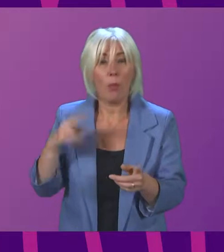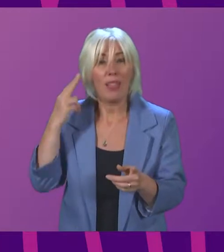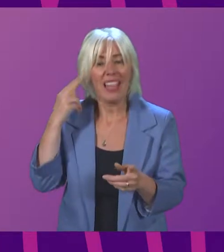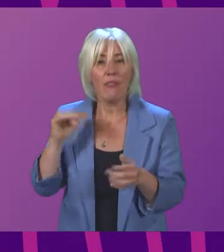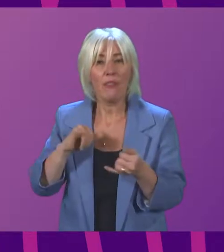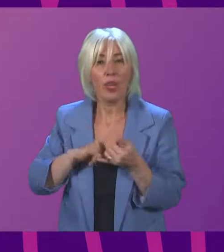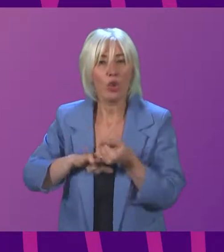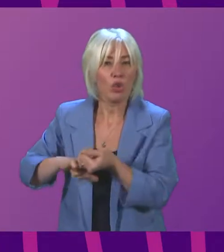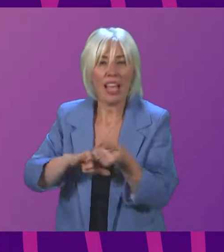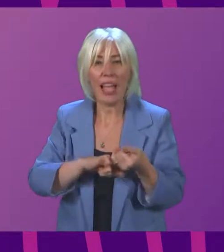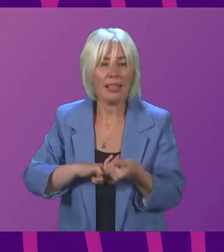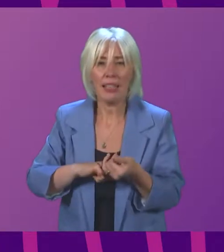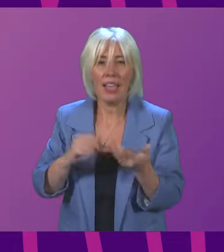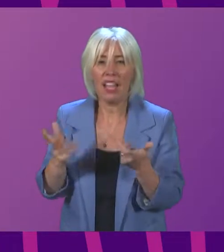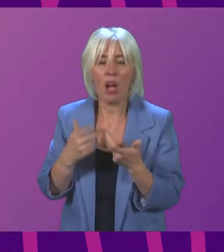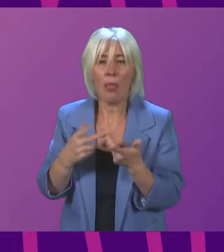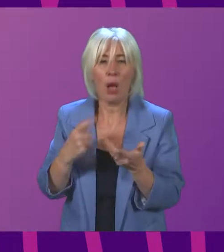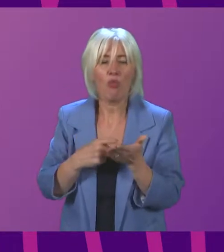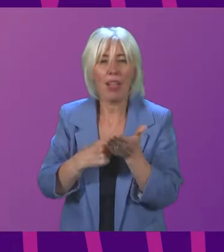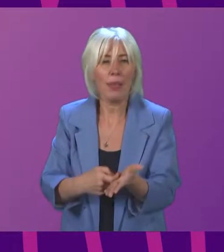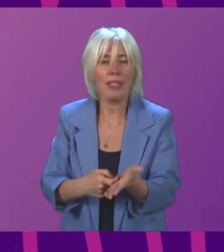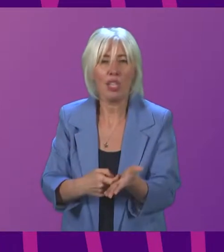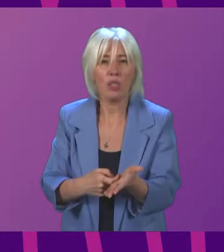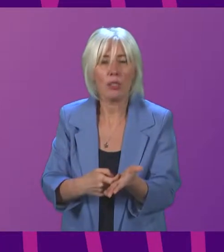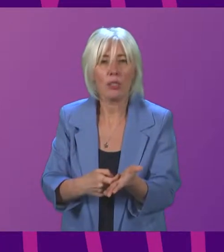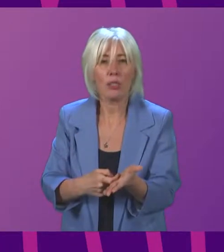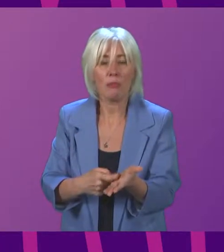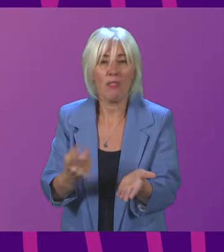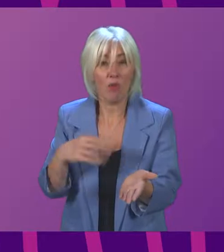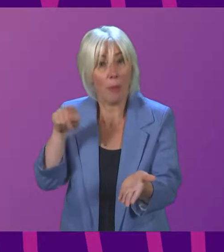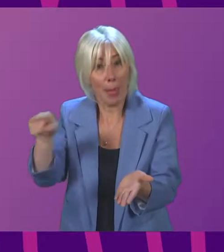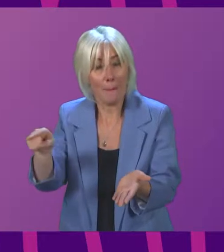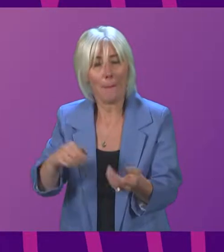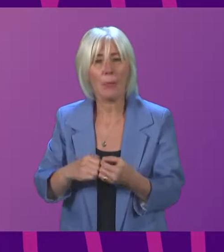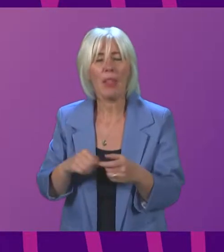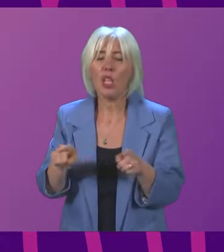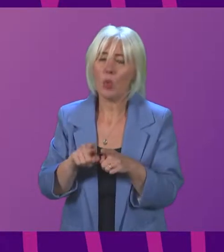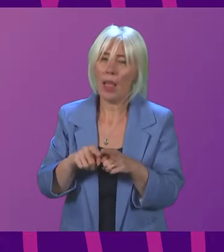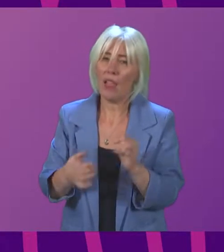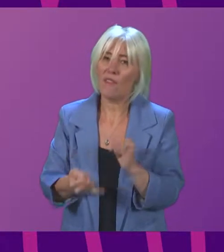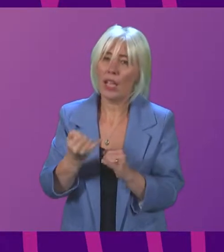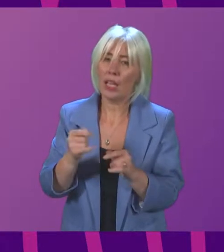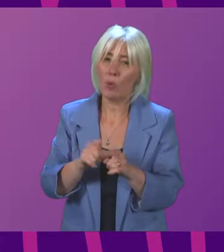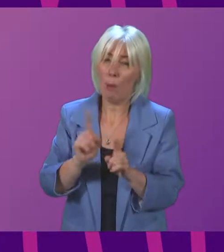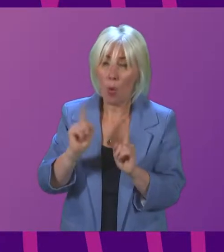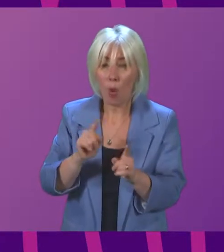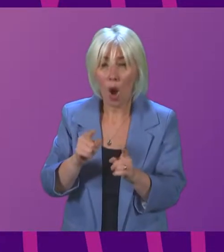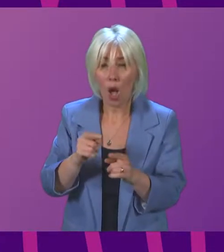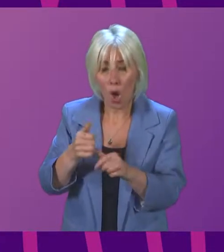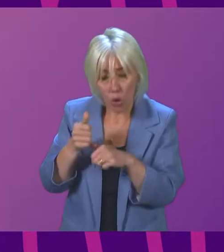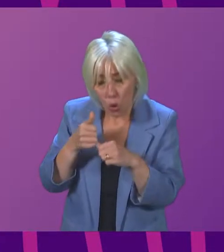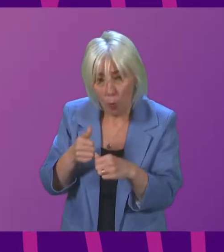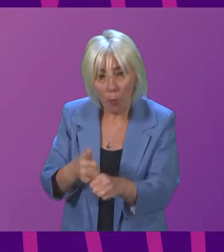and other recommendations they are making? And finally, and most importantly, what support and assurances